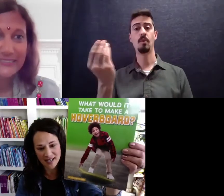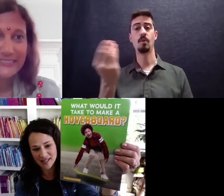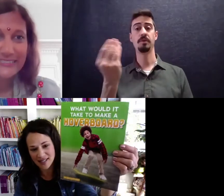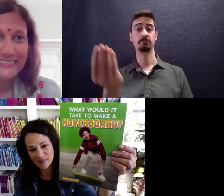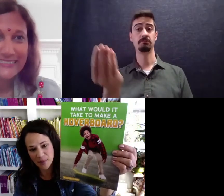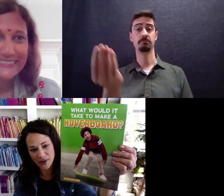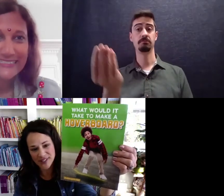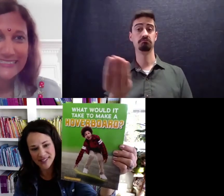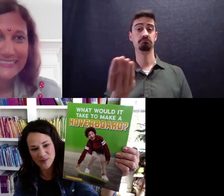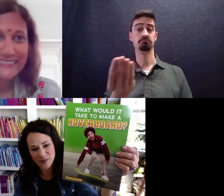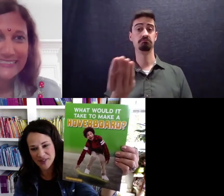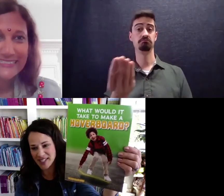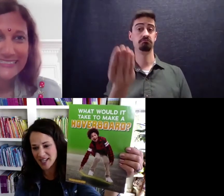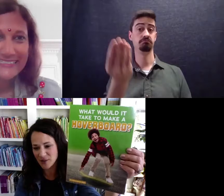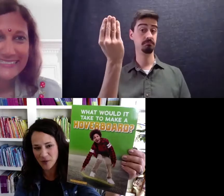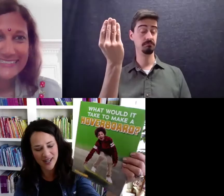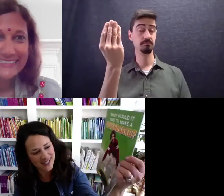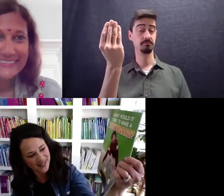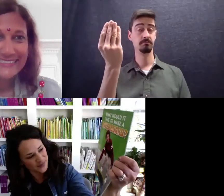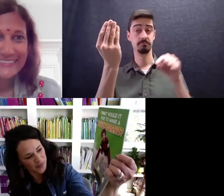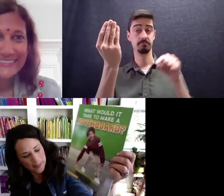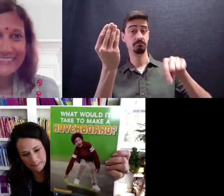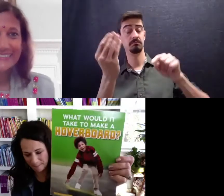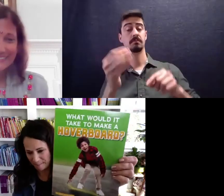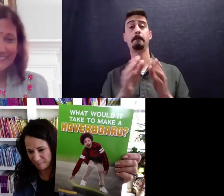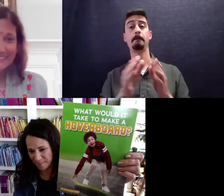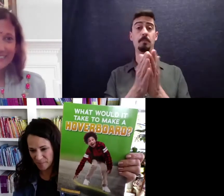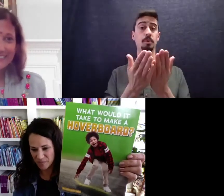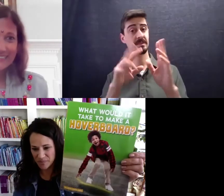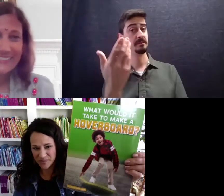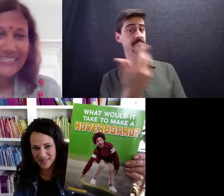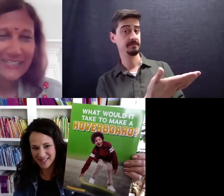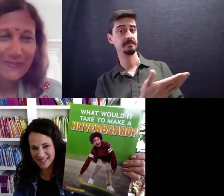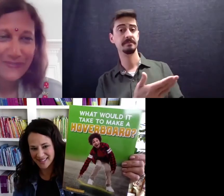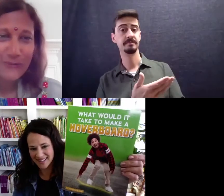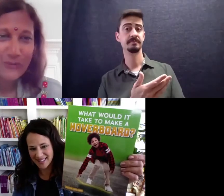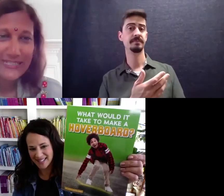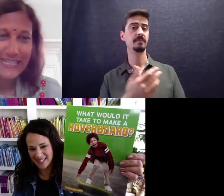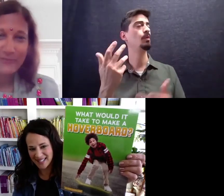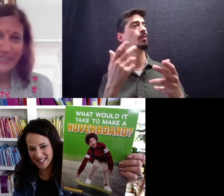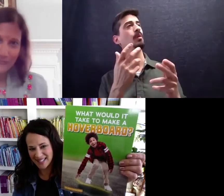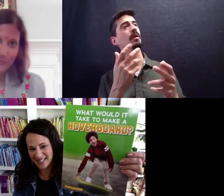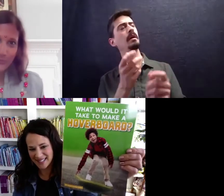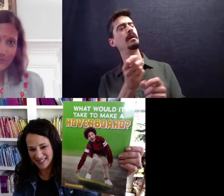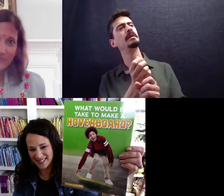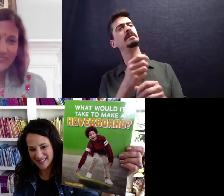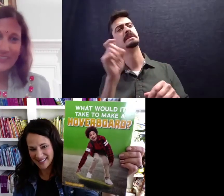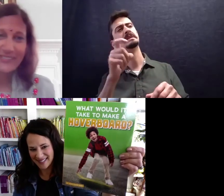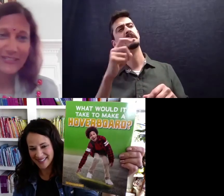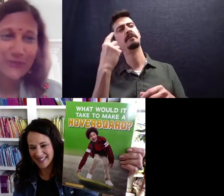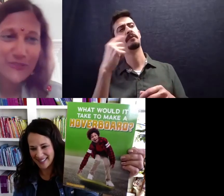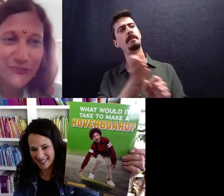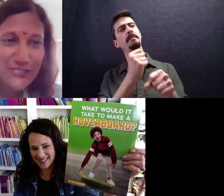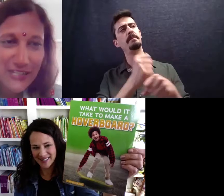Anita's books. Do you want to read the title for us? Yeah, what would it take to make a hoverboard? It's